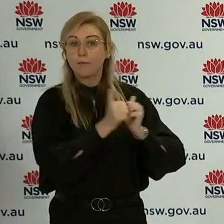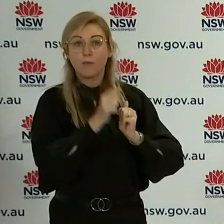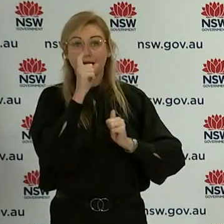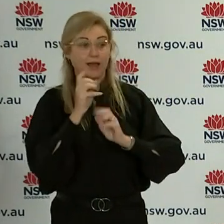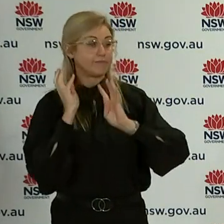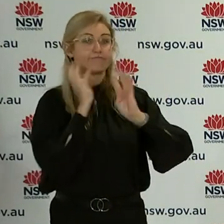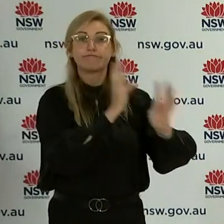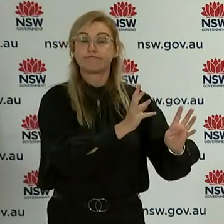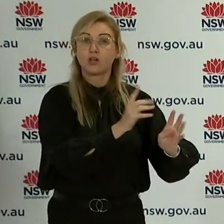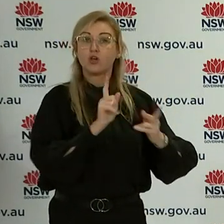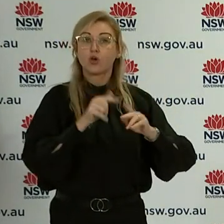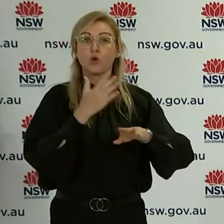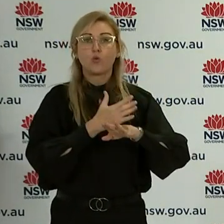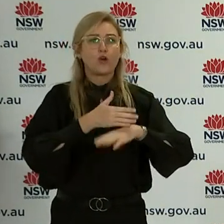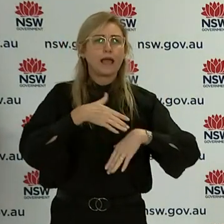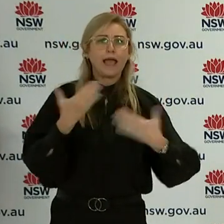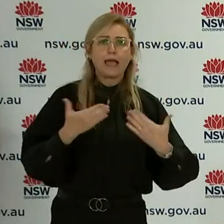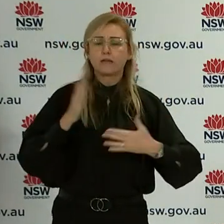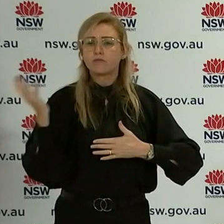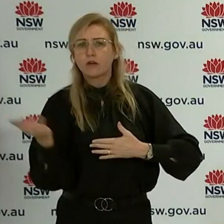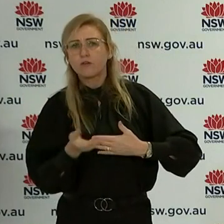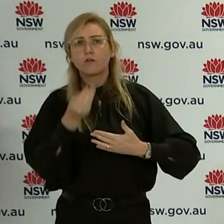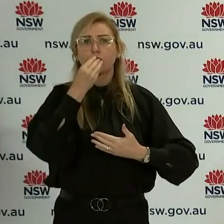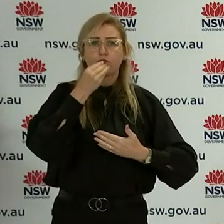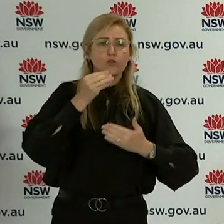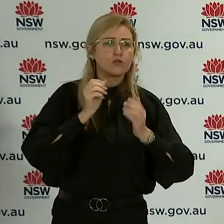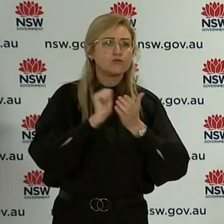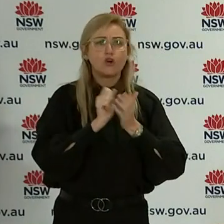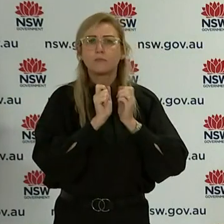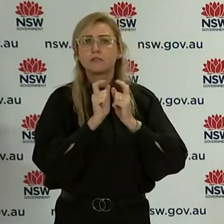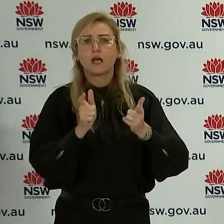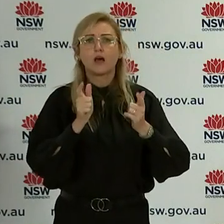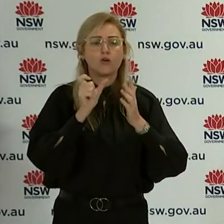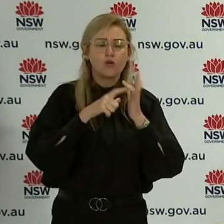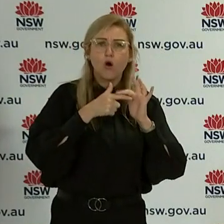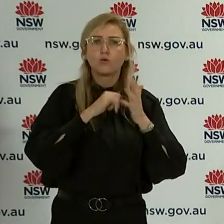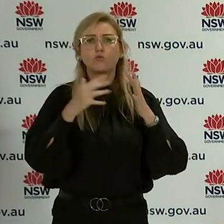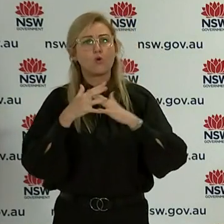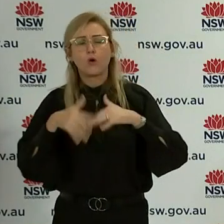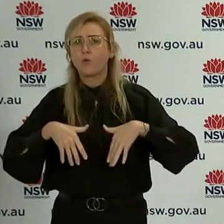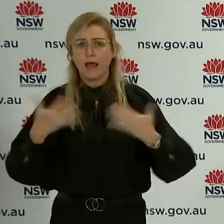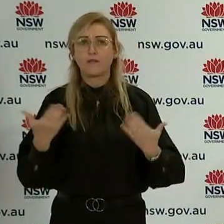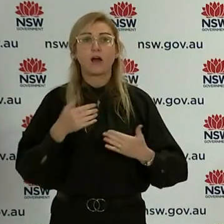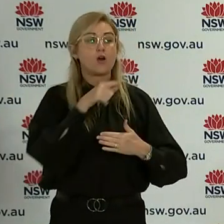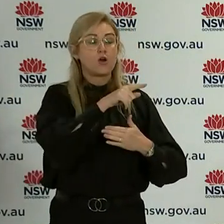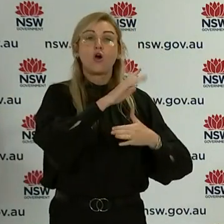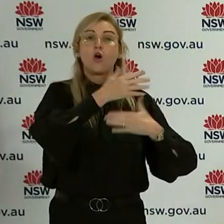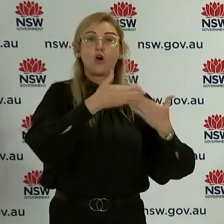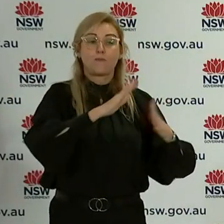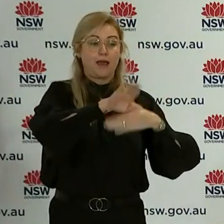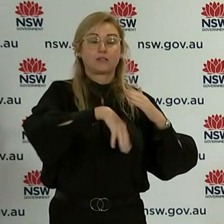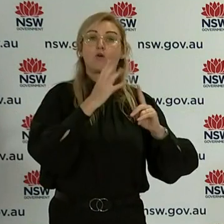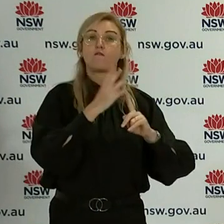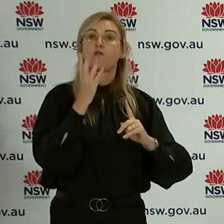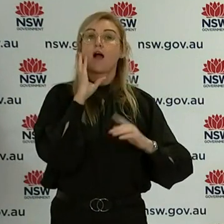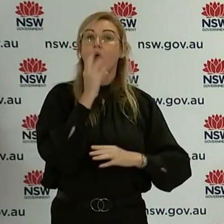especially if you work in frontline food services, please come forward today to Homebush and get a jab. The vaccination centre there is open until 4pm. And